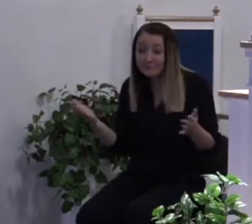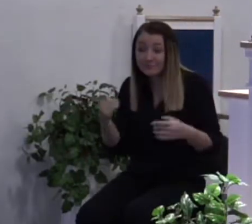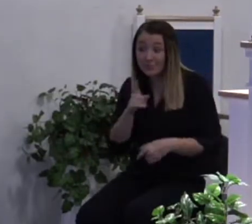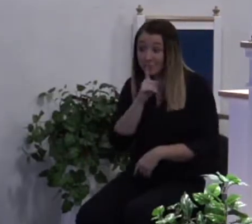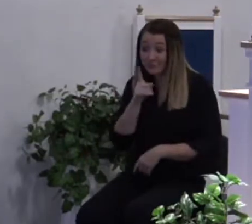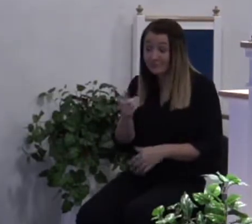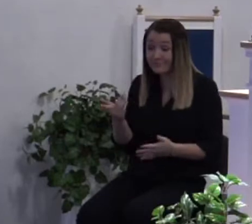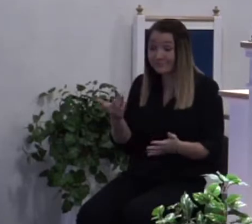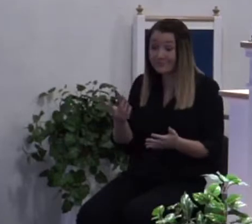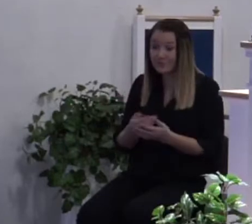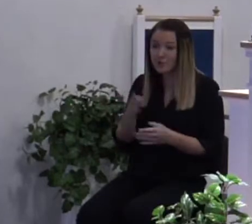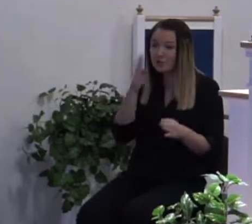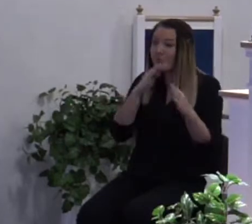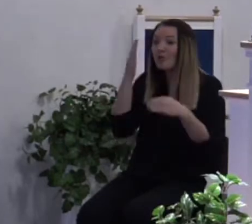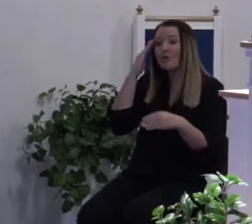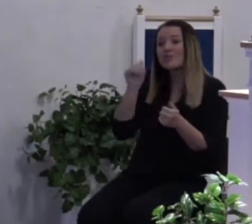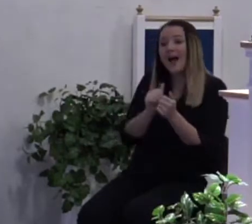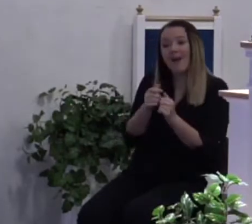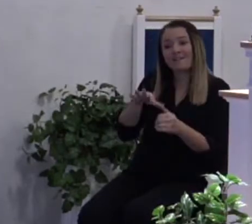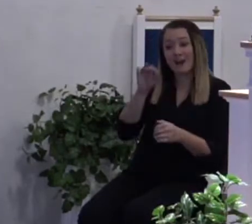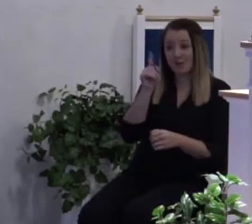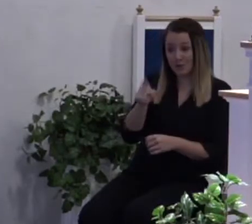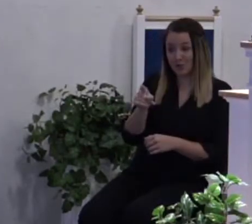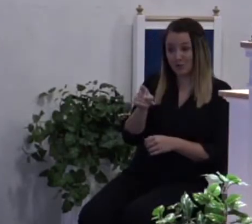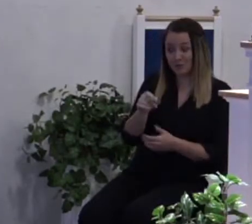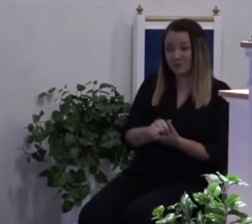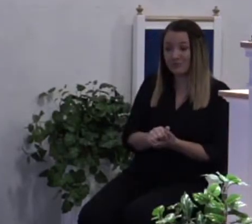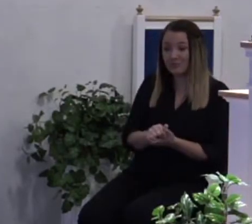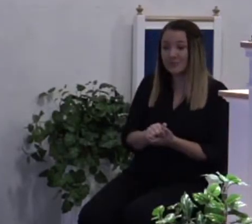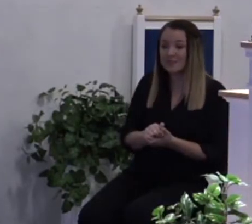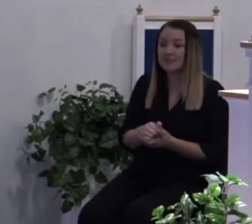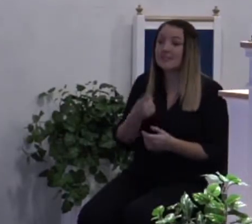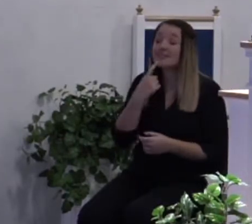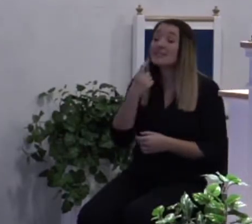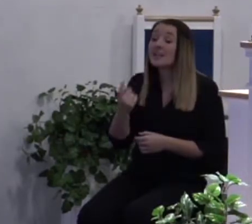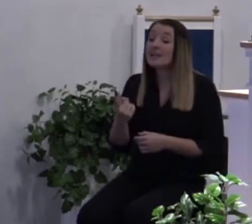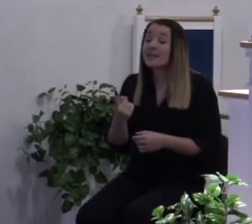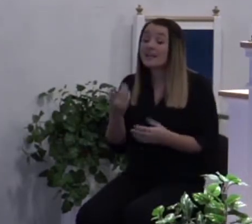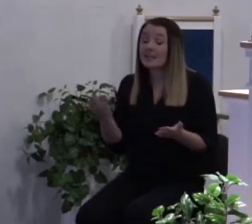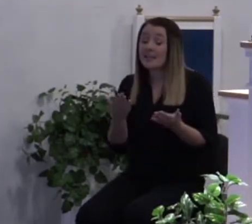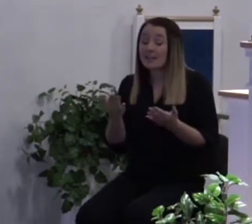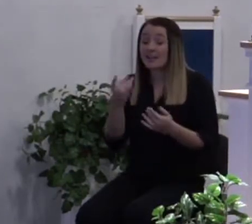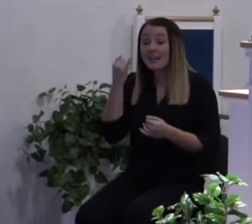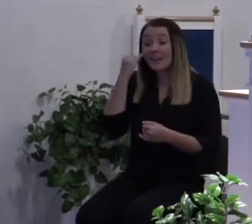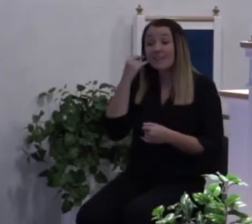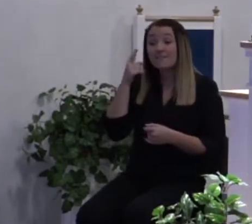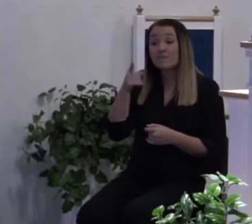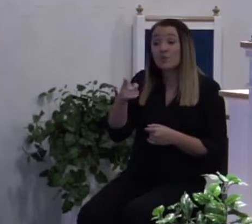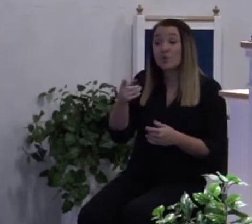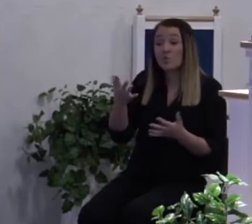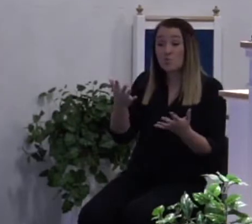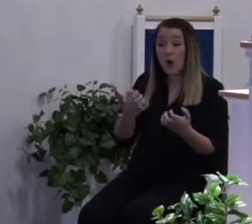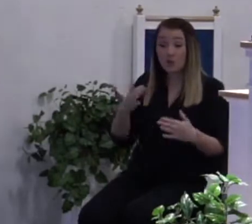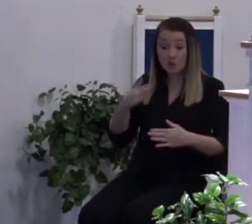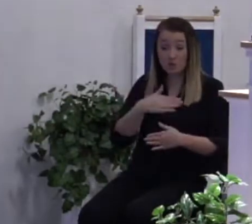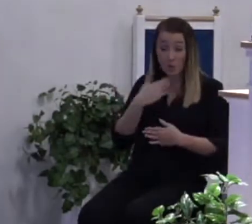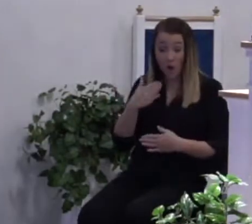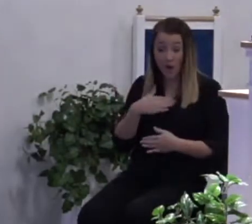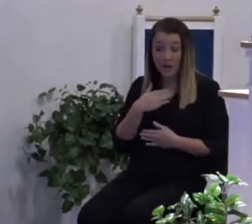Trouble knows how to find you. And so he's saying here if you just want some joy come